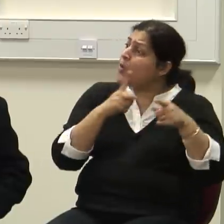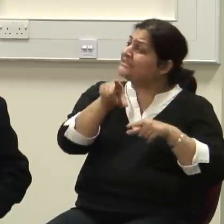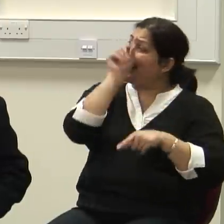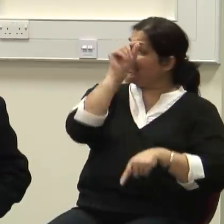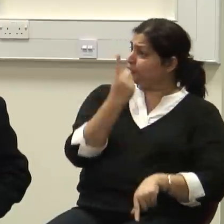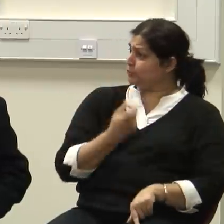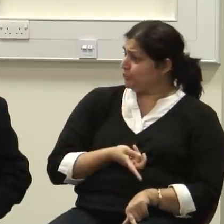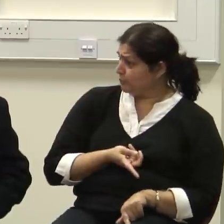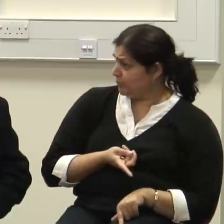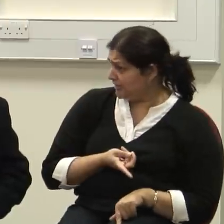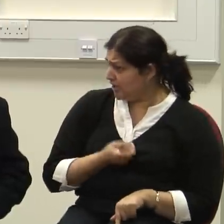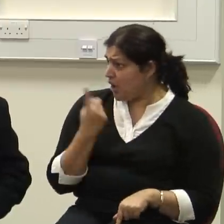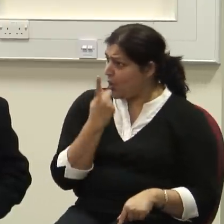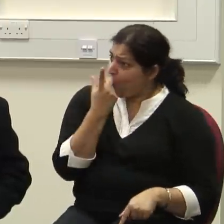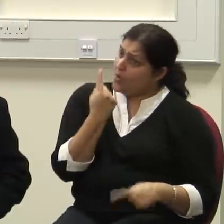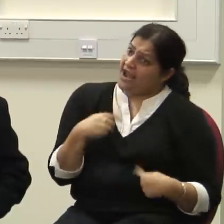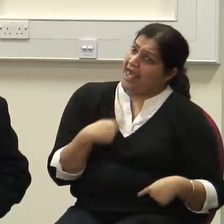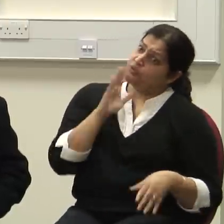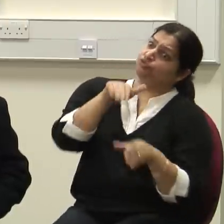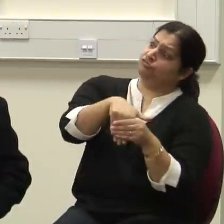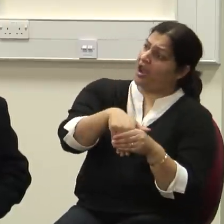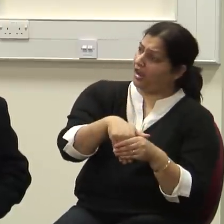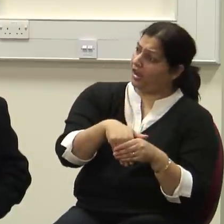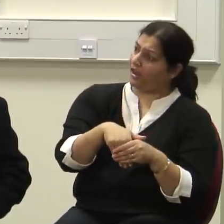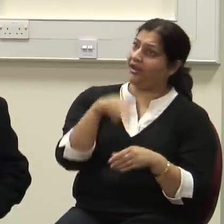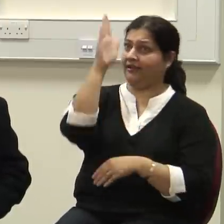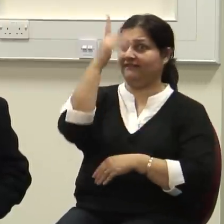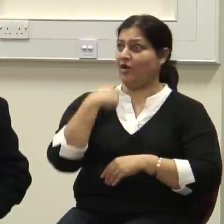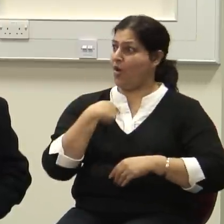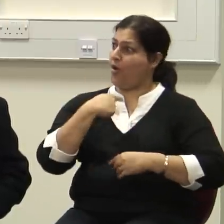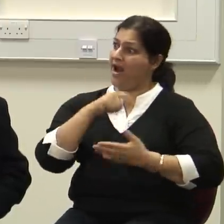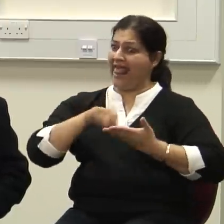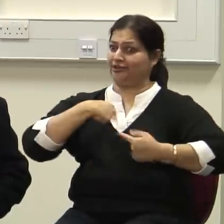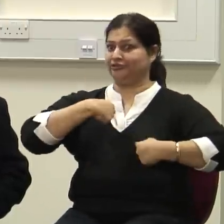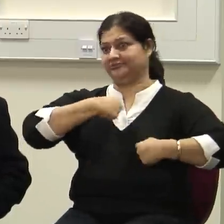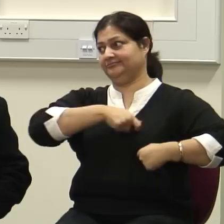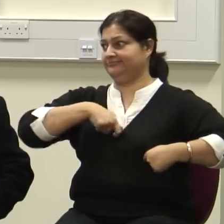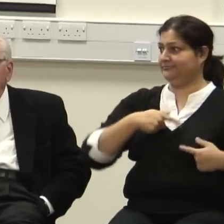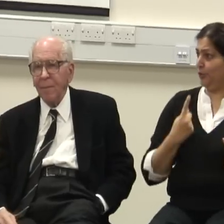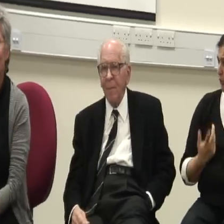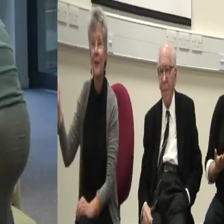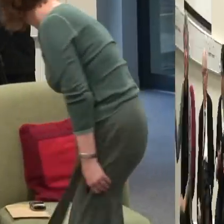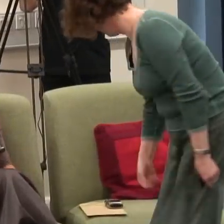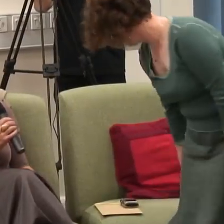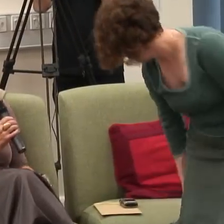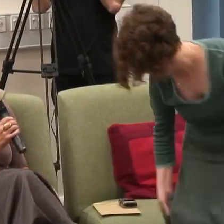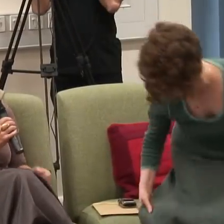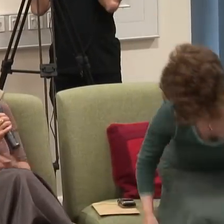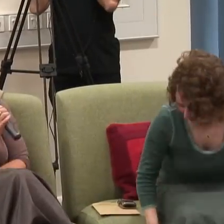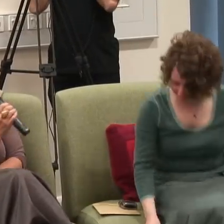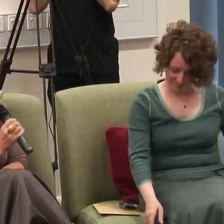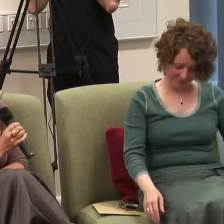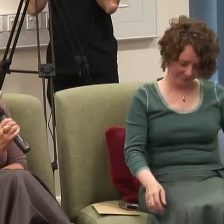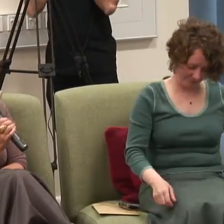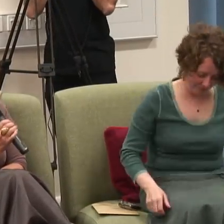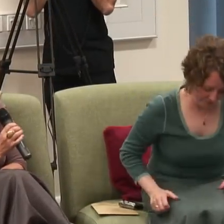it. It's, it's, it's very, you know, it's not very pretty. It's not very pretty. My name's Liz Offen and